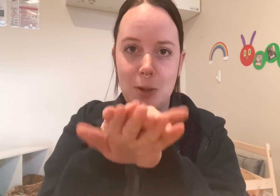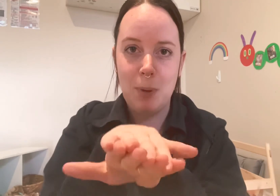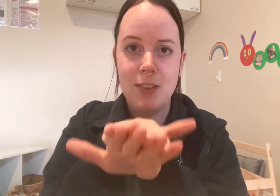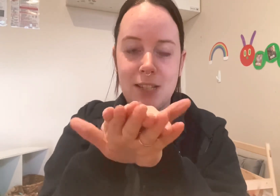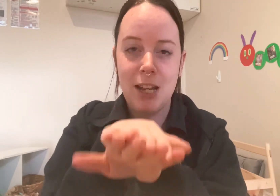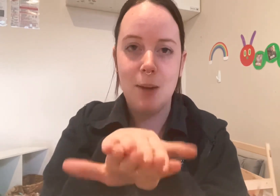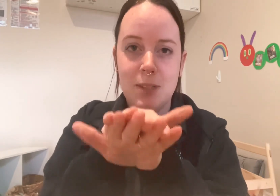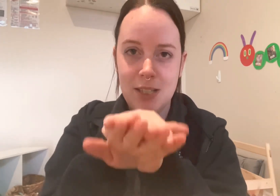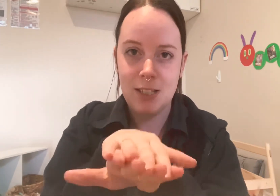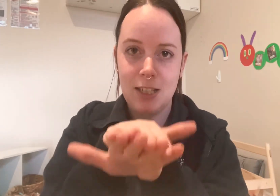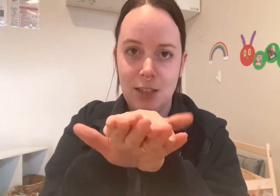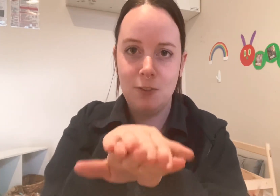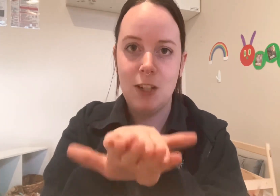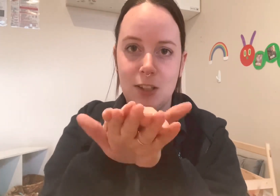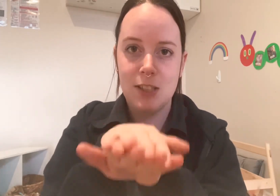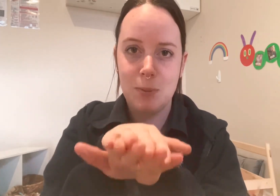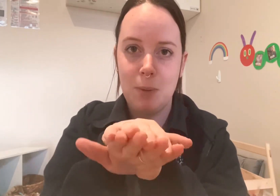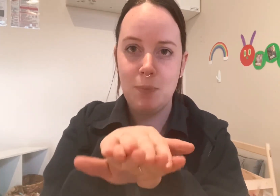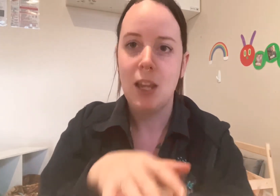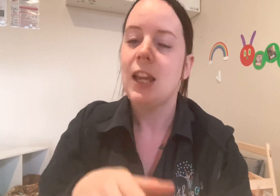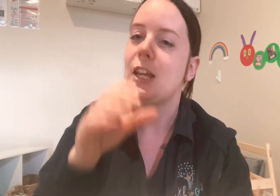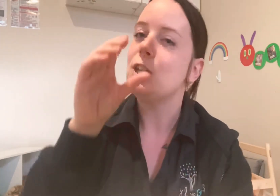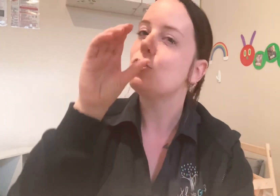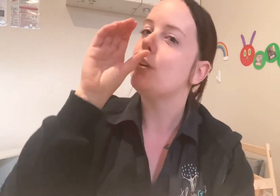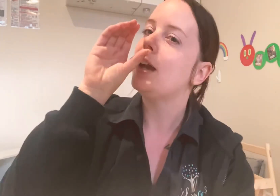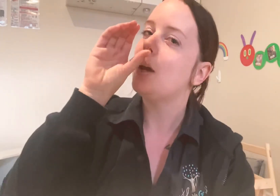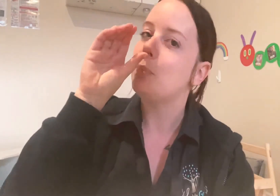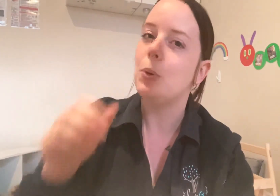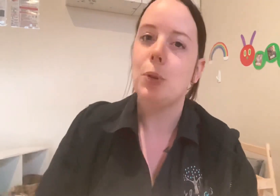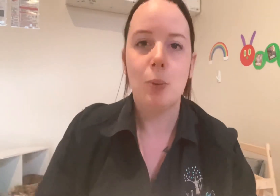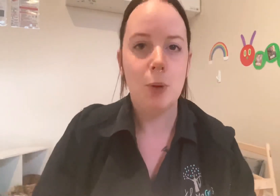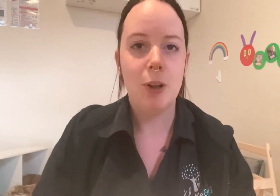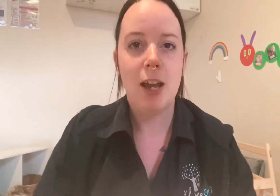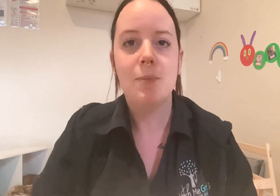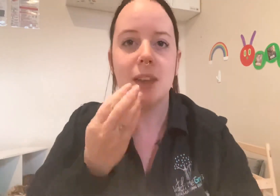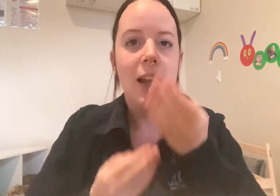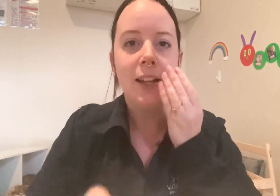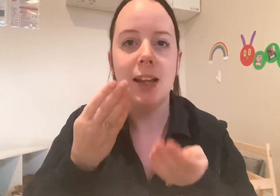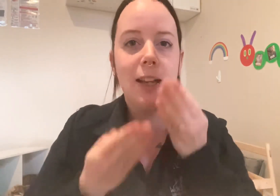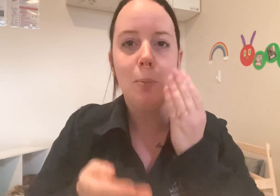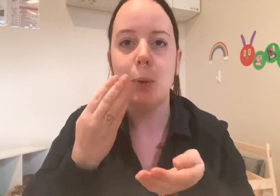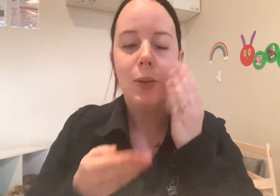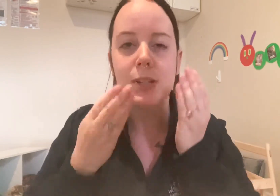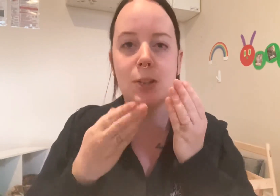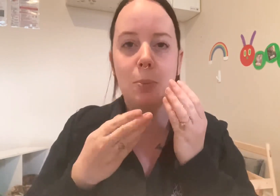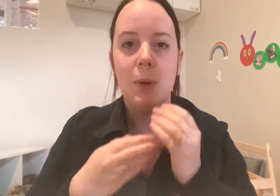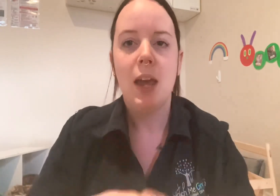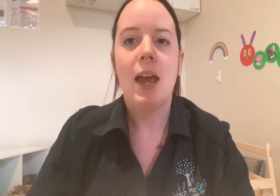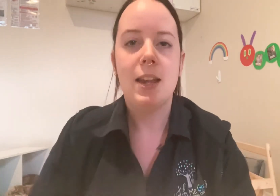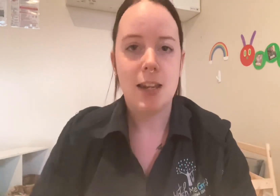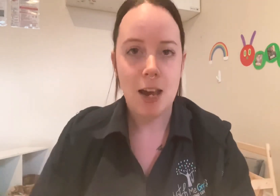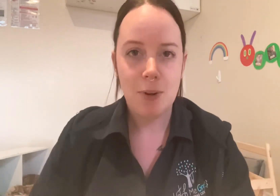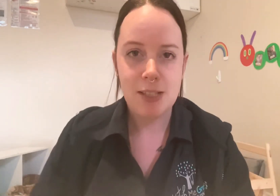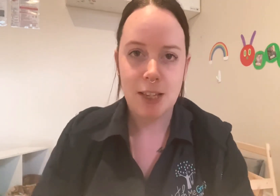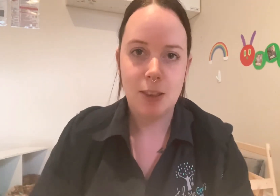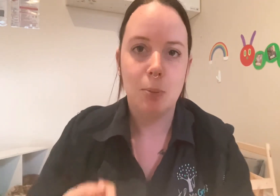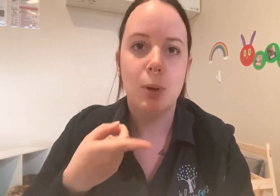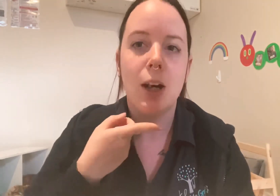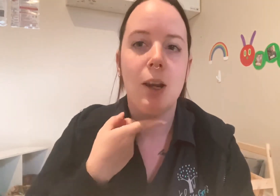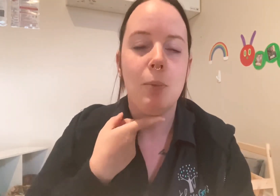bathtub to see if he could swim. He drank up all the water and ate up all the soap. And now he's at the bottom with